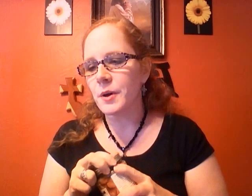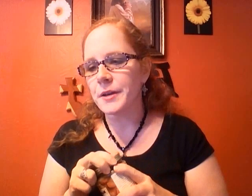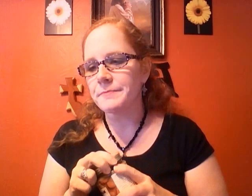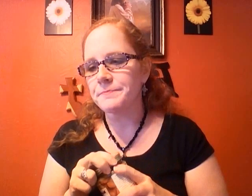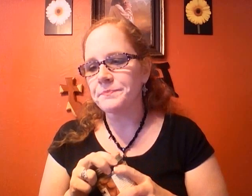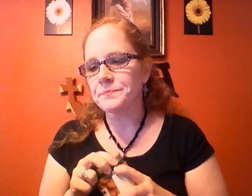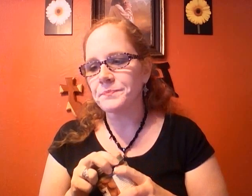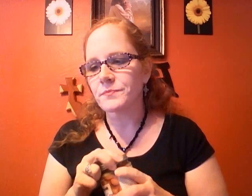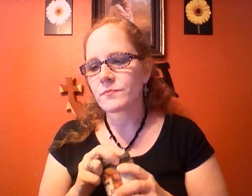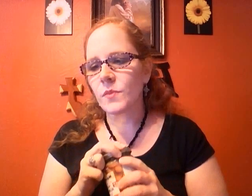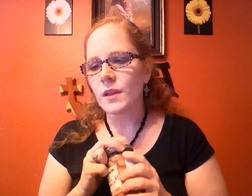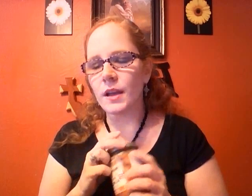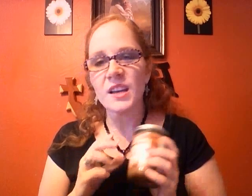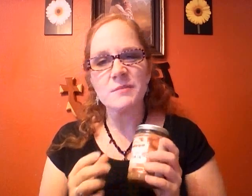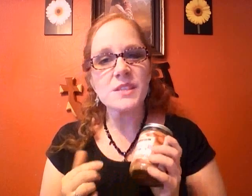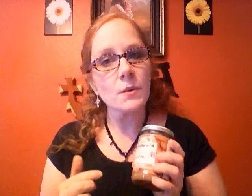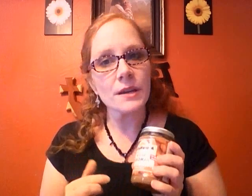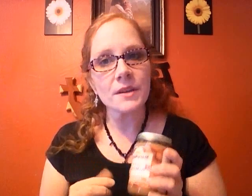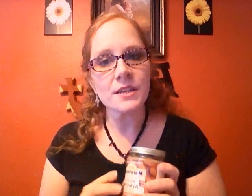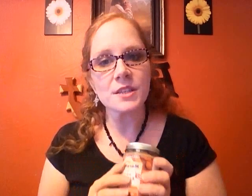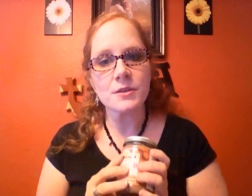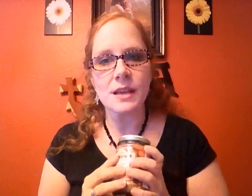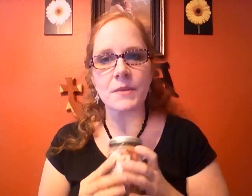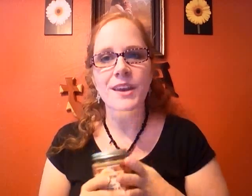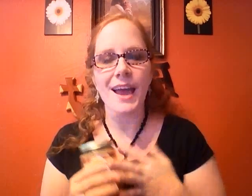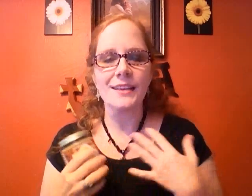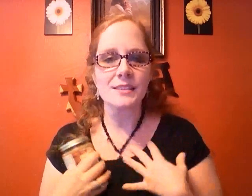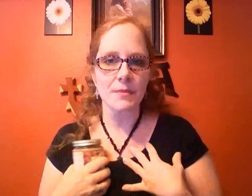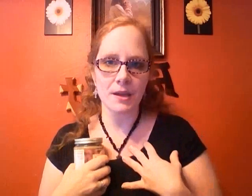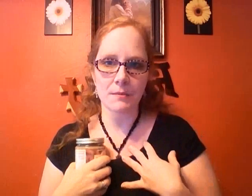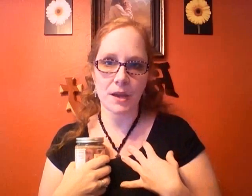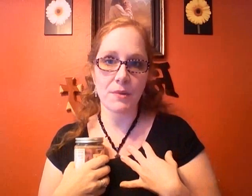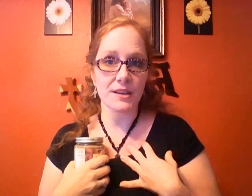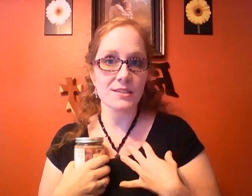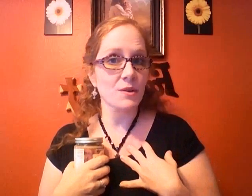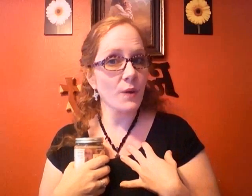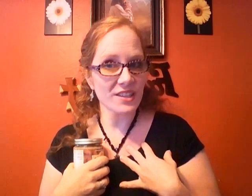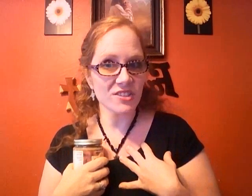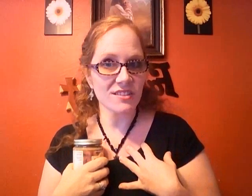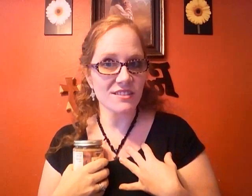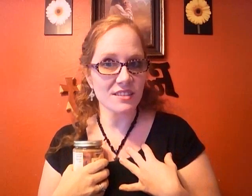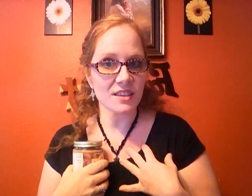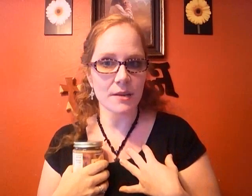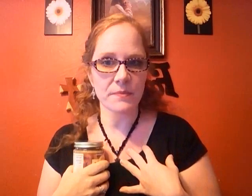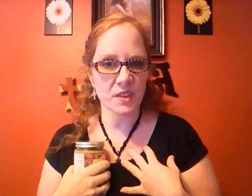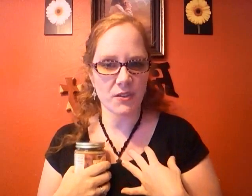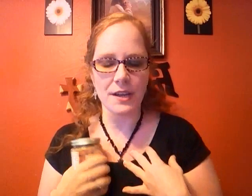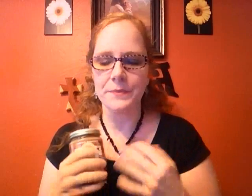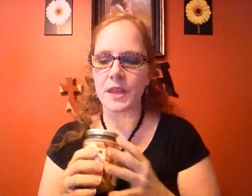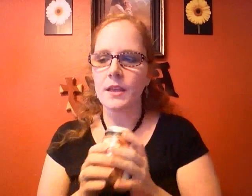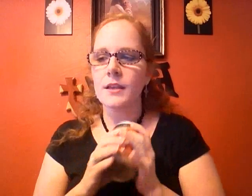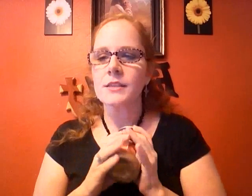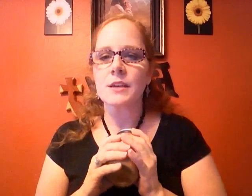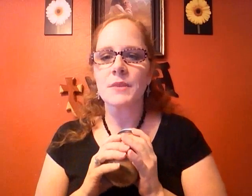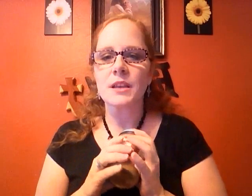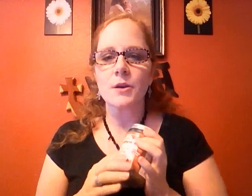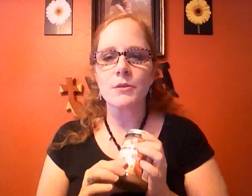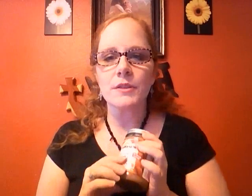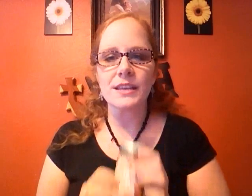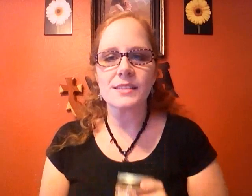so what I'm gonna do is I'm gonna ask my my body some questions this time all right so I'm gonna go through this